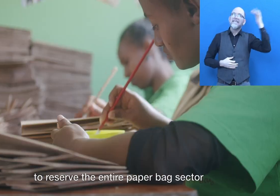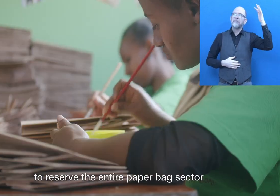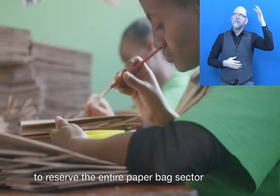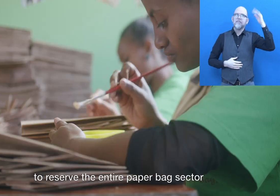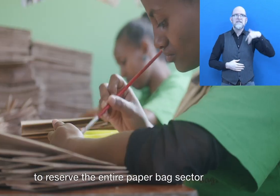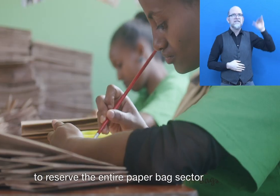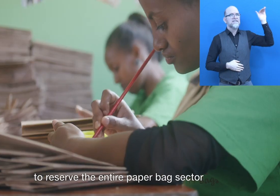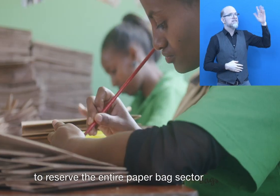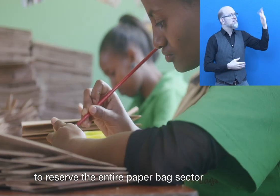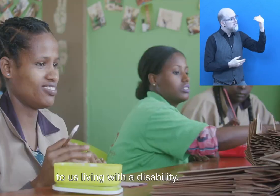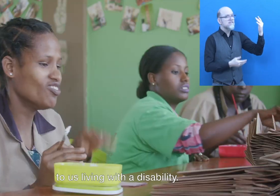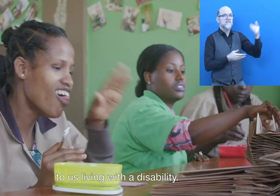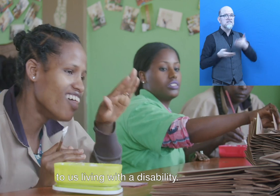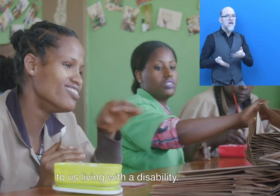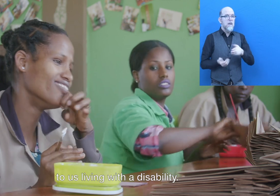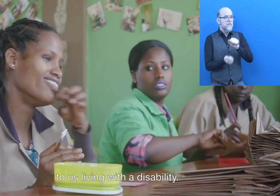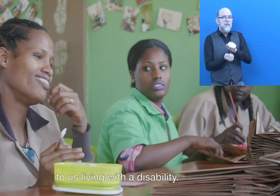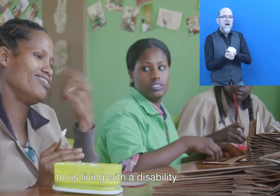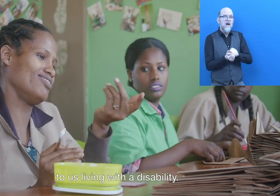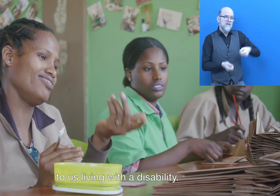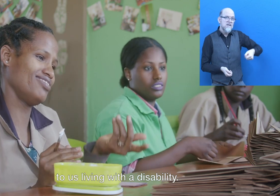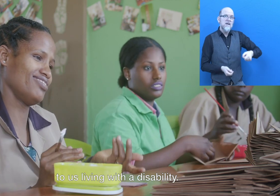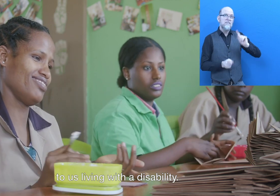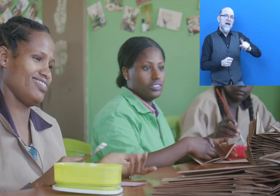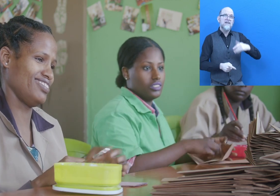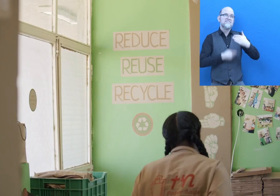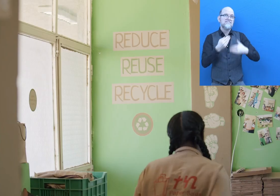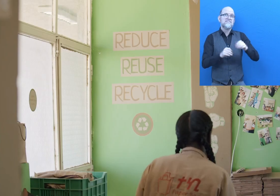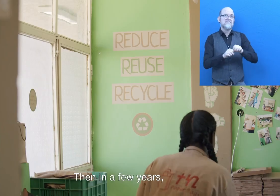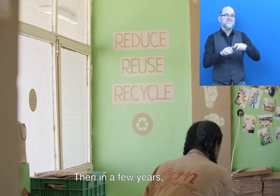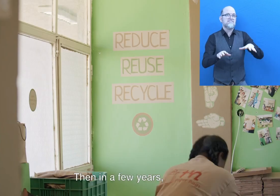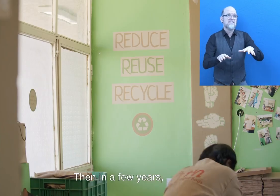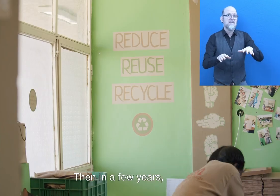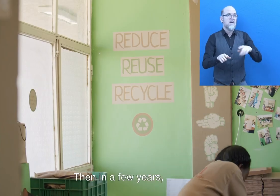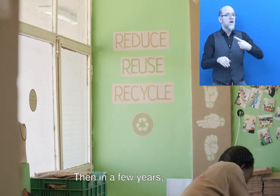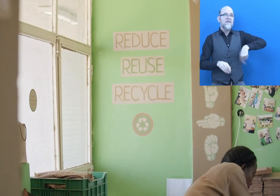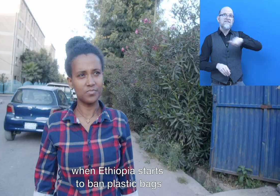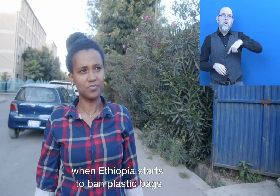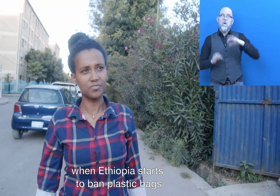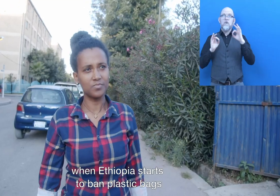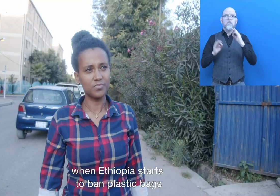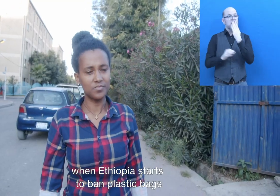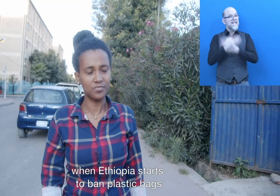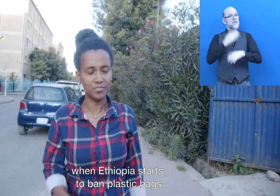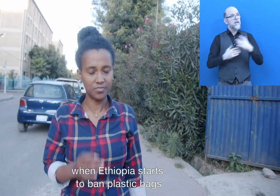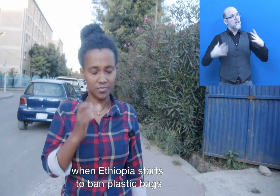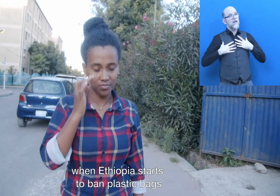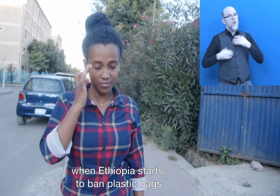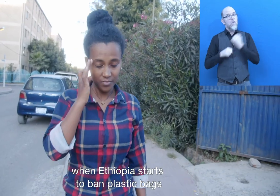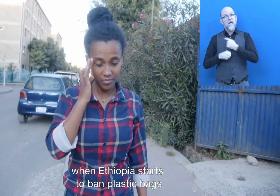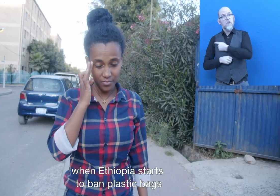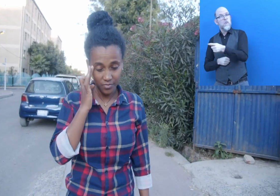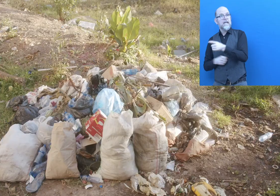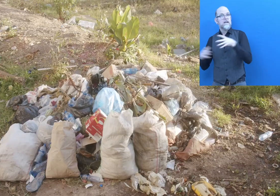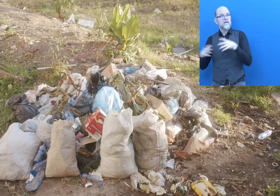reserve the entire paper bag sector to us, living with a disability. Then in a few years, when Ethiopia starts to ban